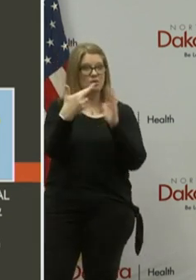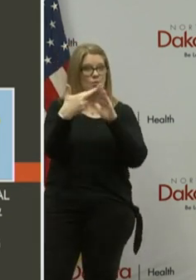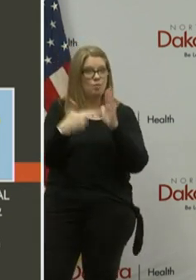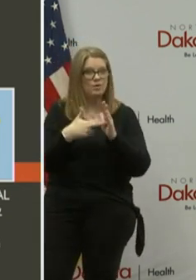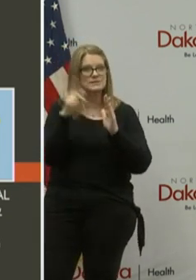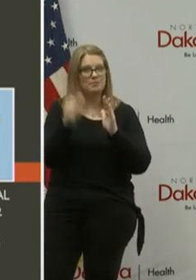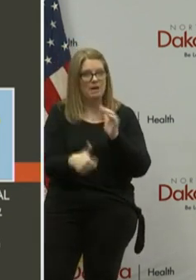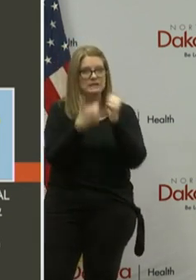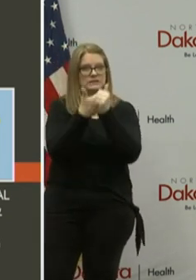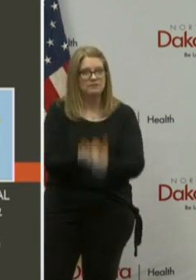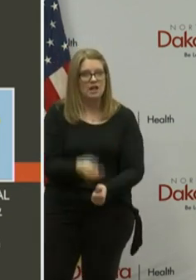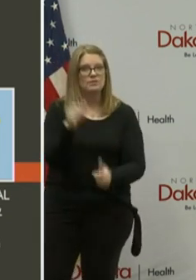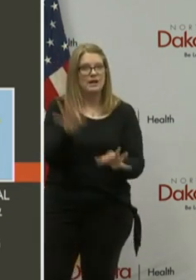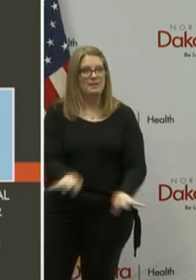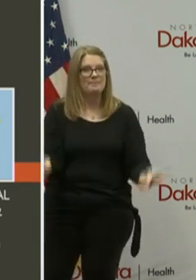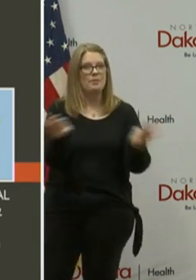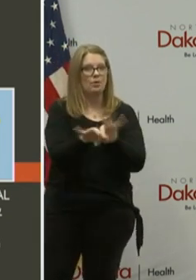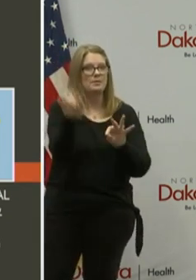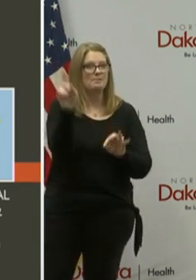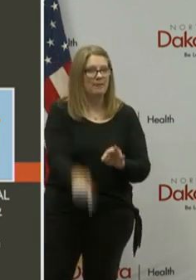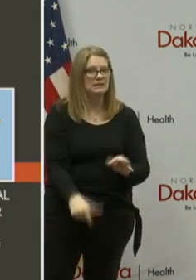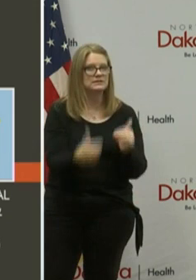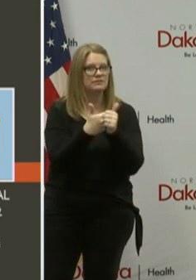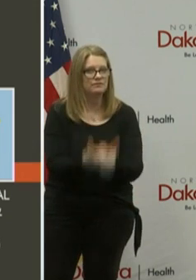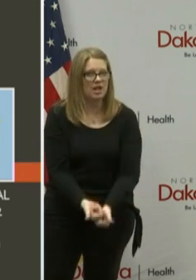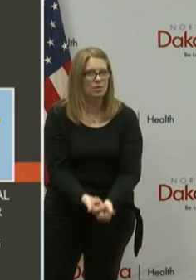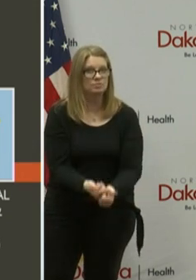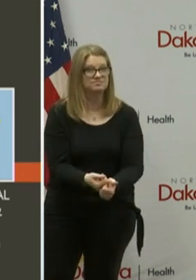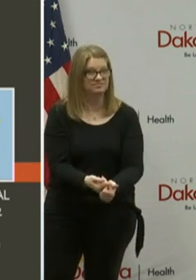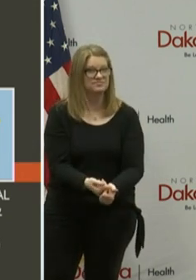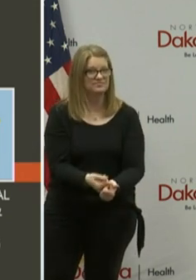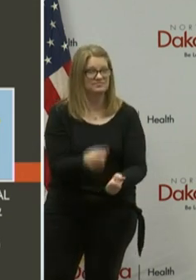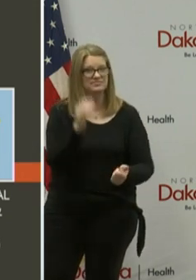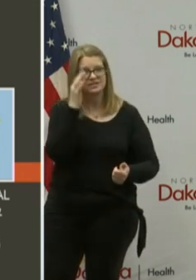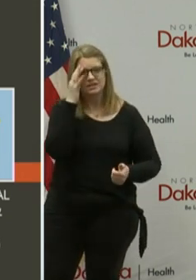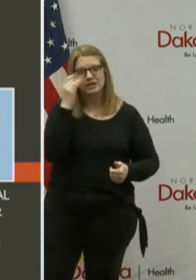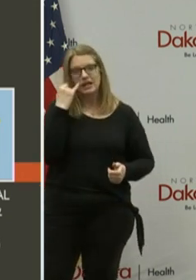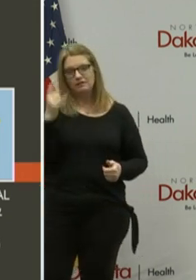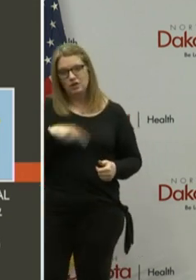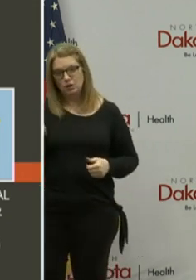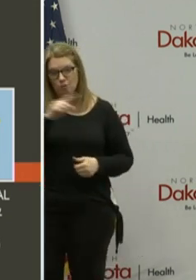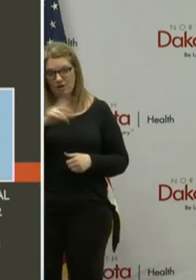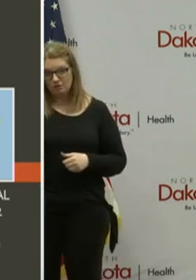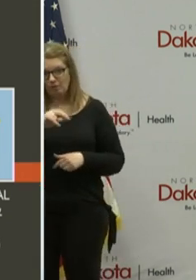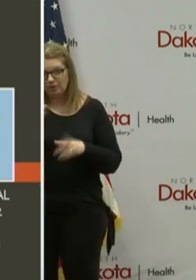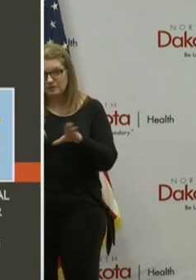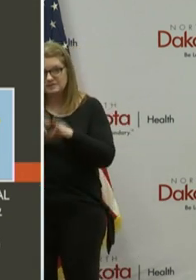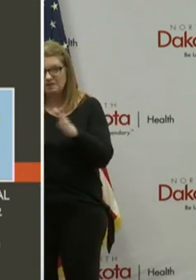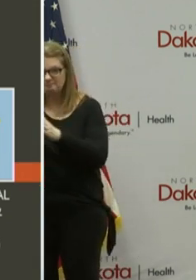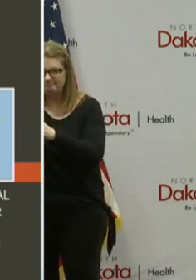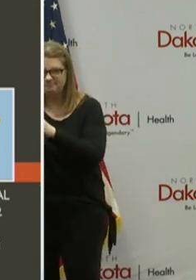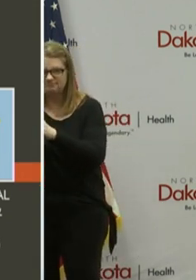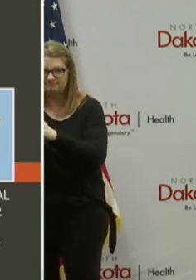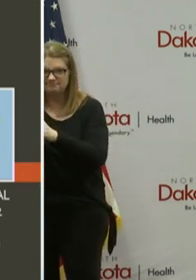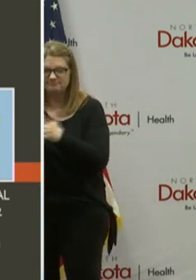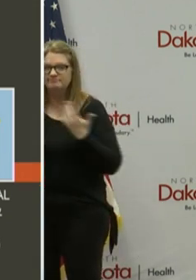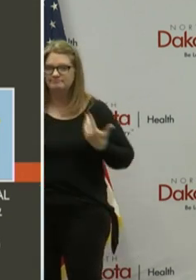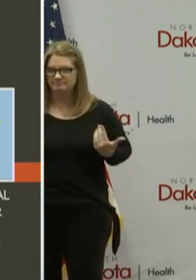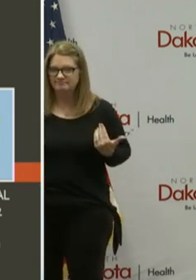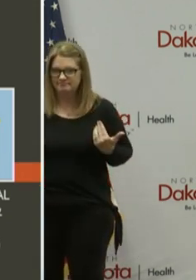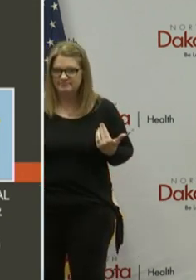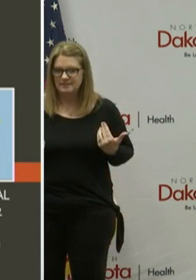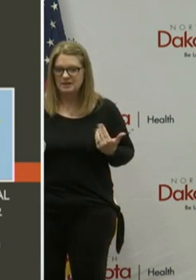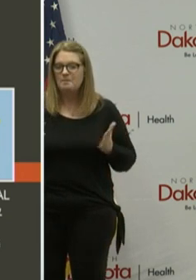ever. If you're someone that's interested in making sure we have a North Dakota Smart restart as soon as possible, then